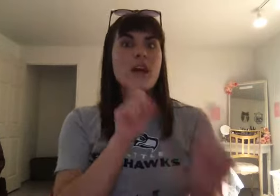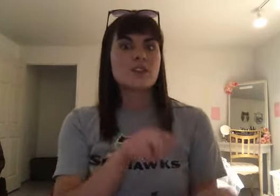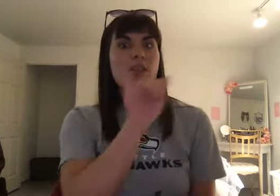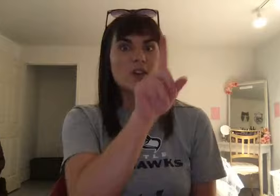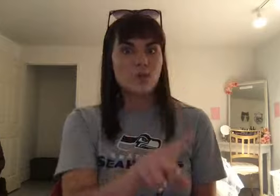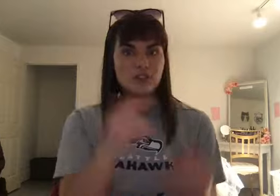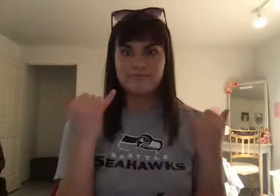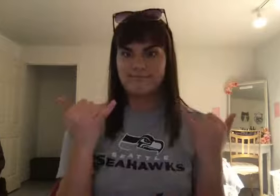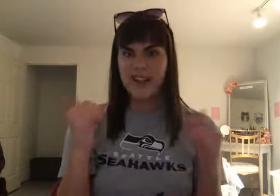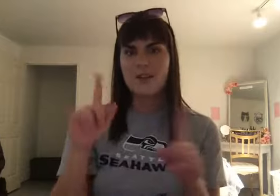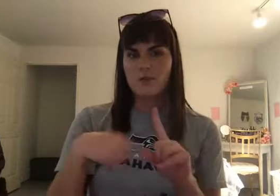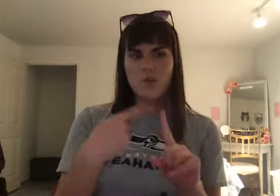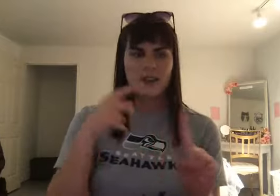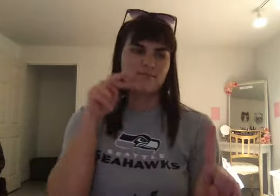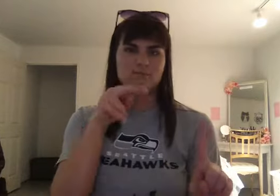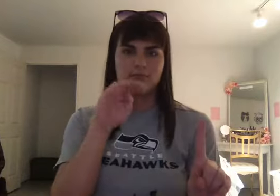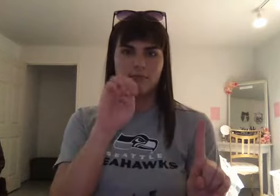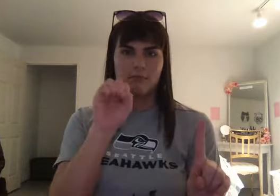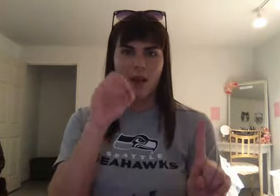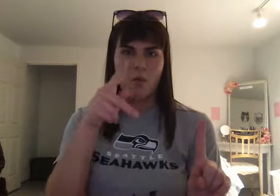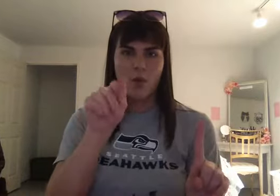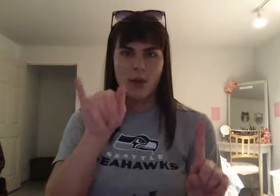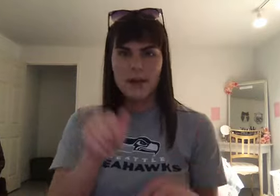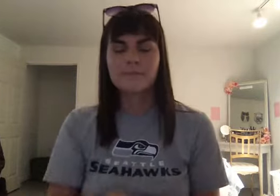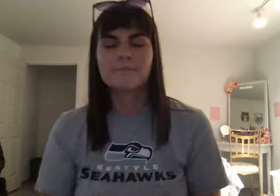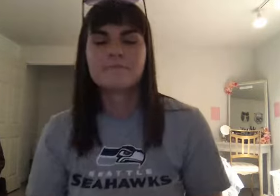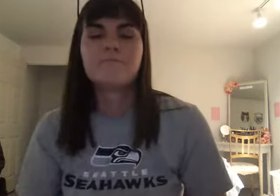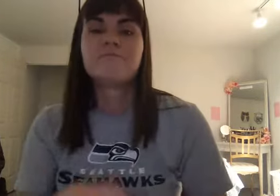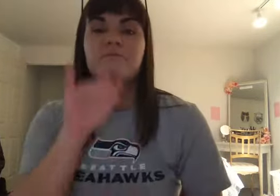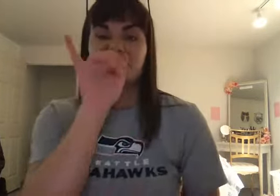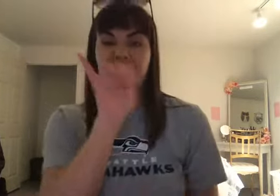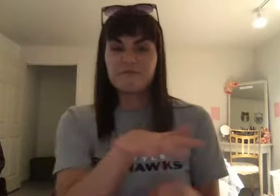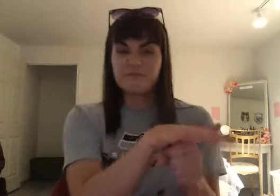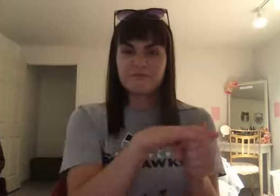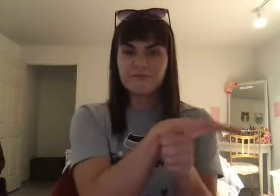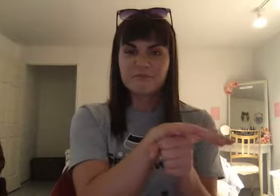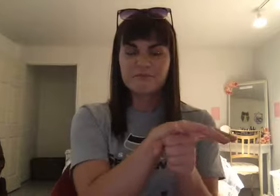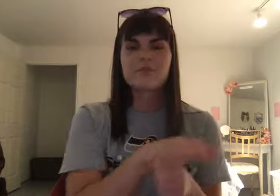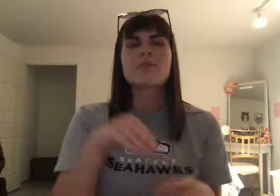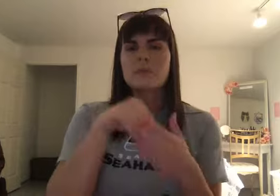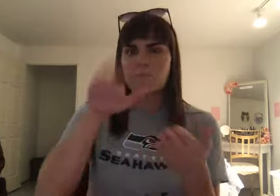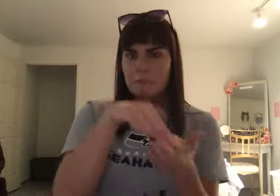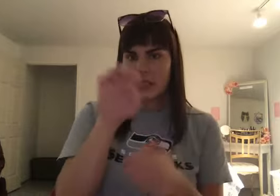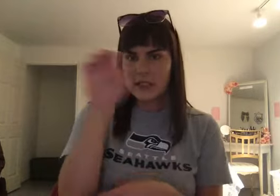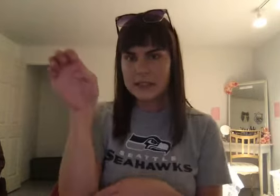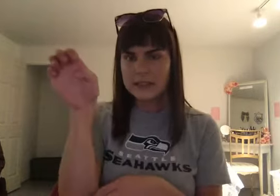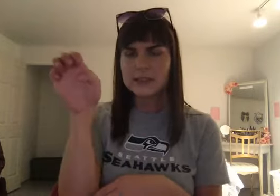Mesopotamia. Now, Mesopotamia is a section of the Middle East around the Tigris and Euphrates